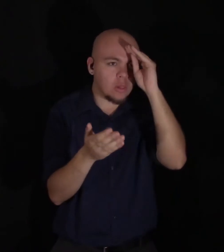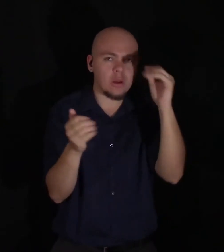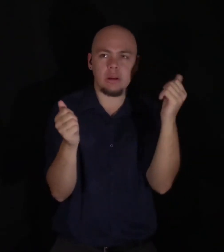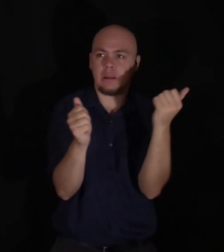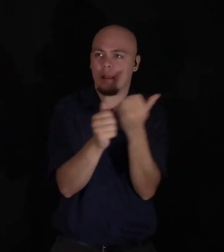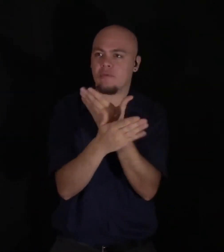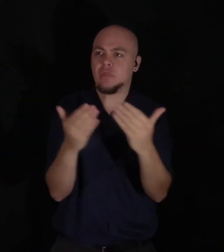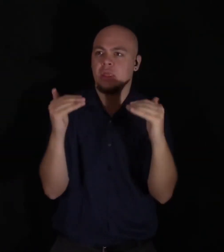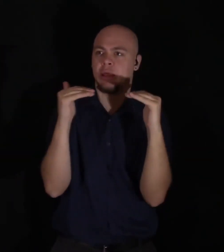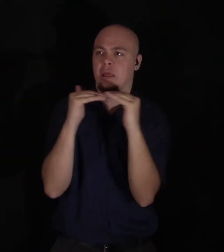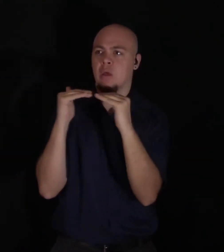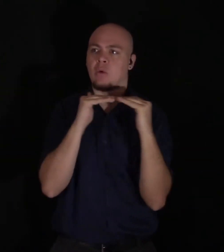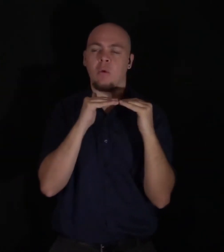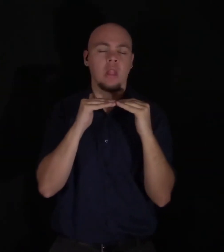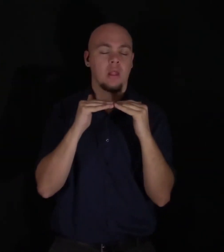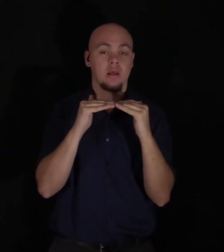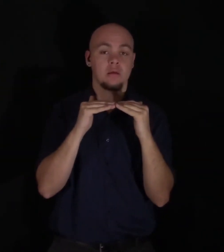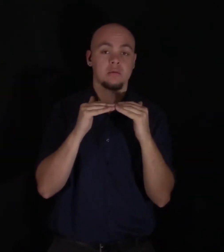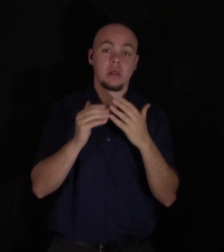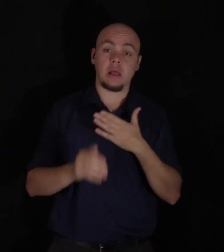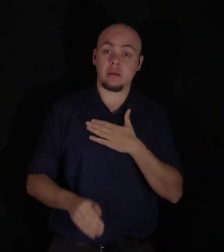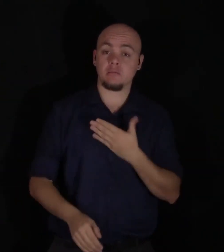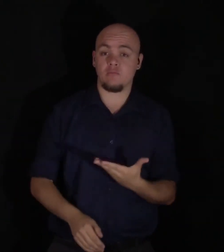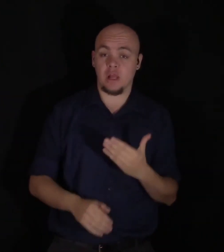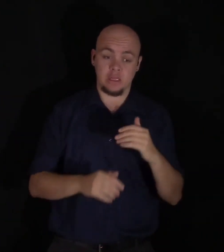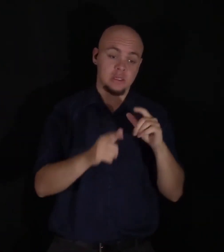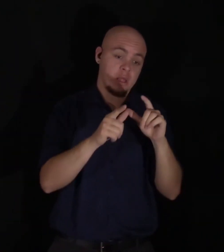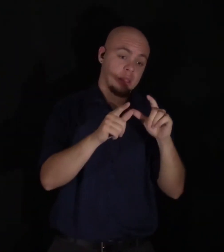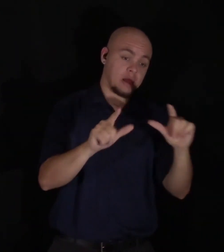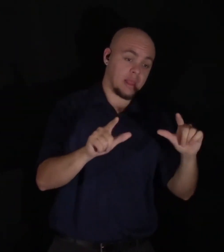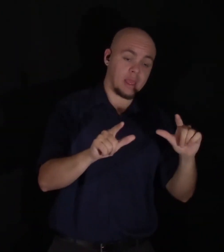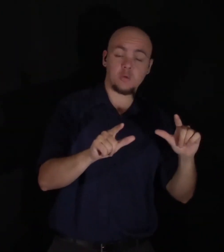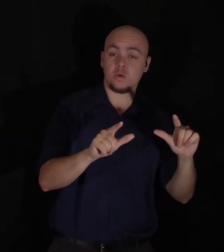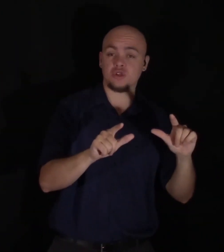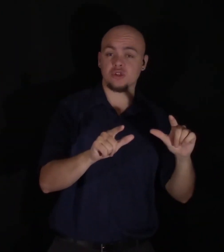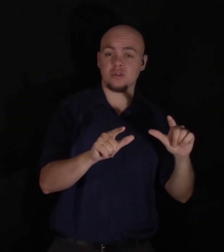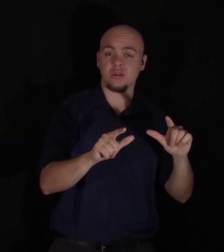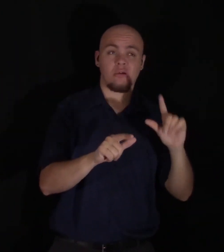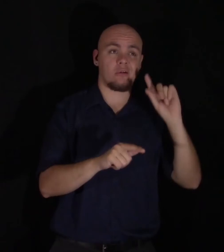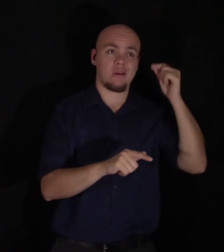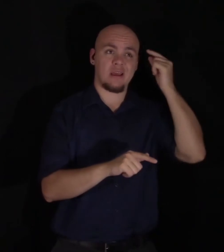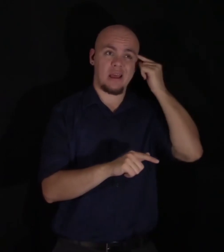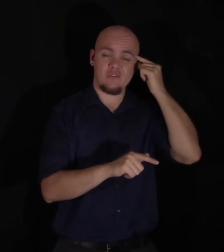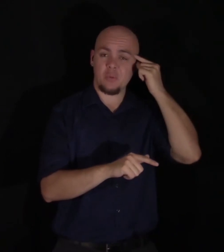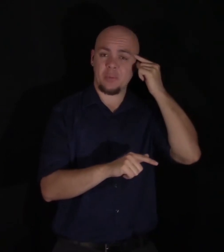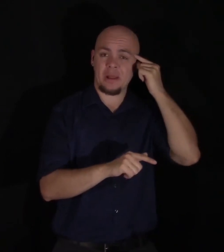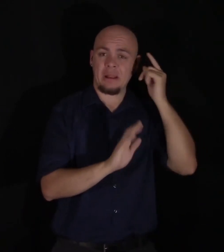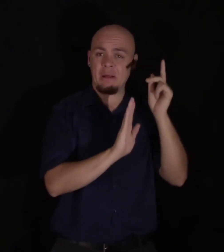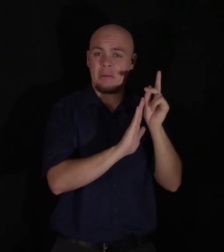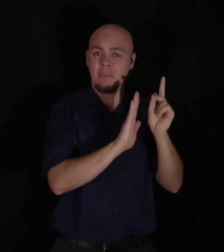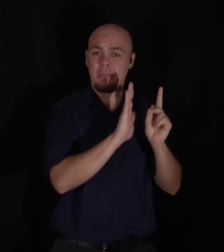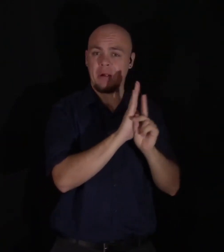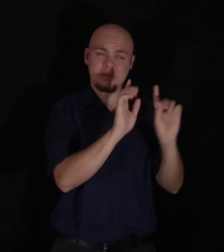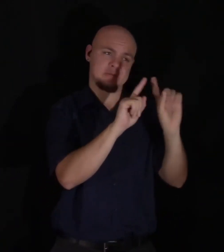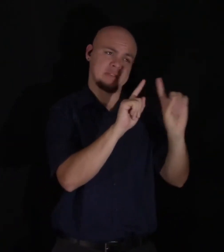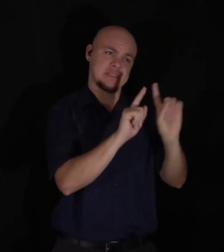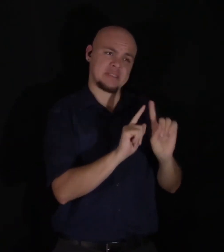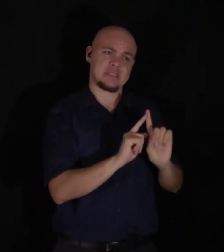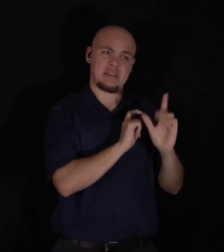confess that neither the structure of languages, nor the code of governments, nor the policies of various states possessed attractions